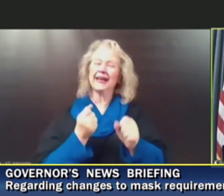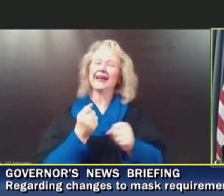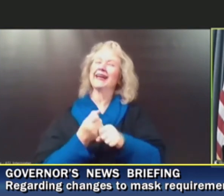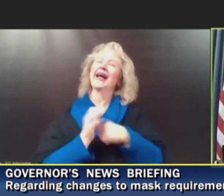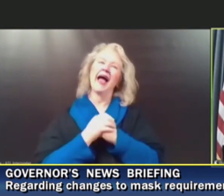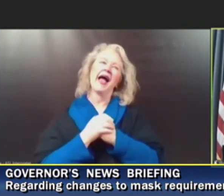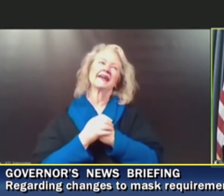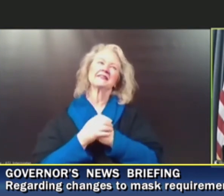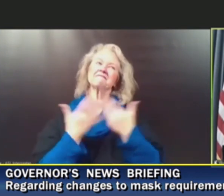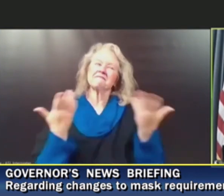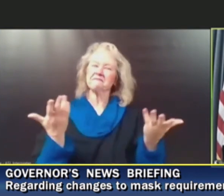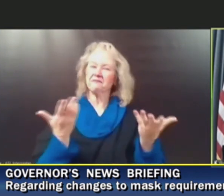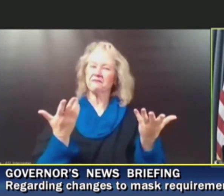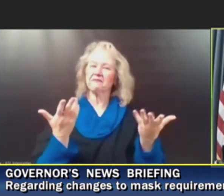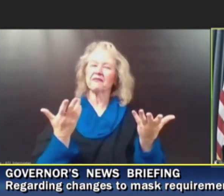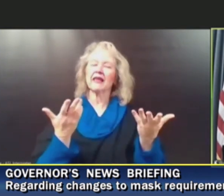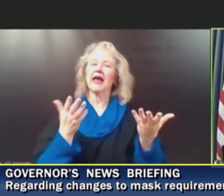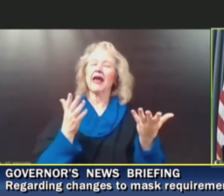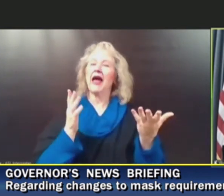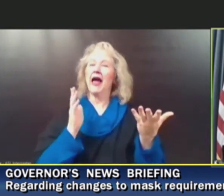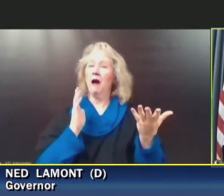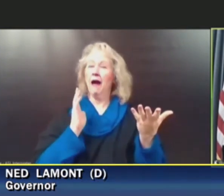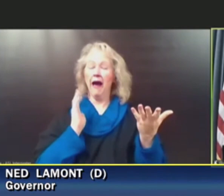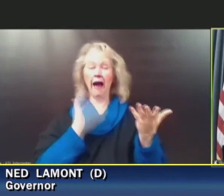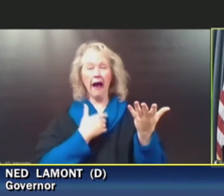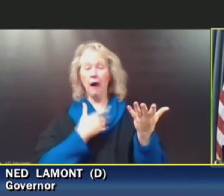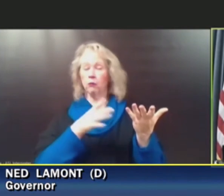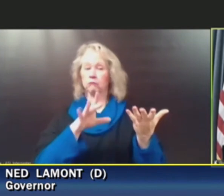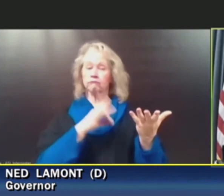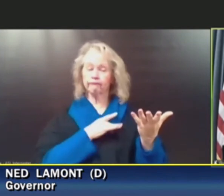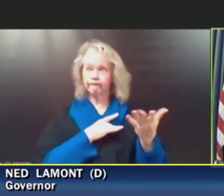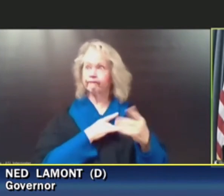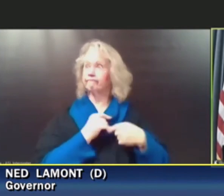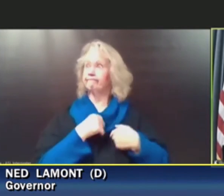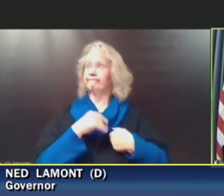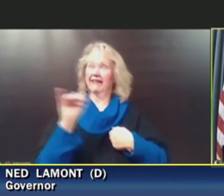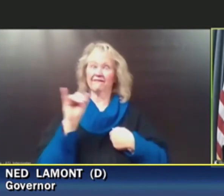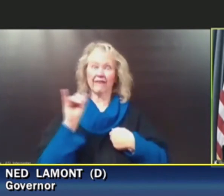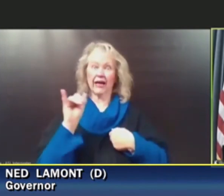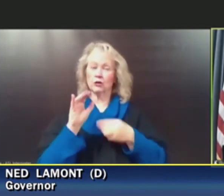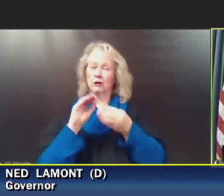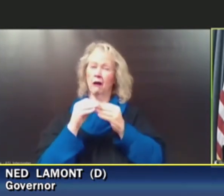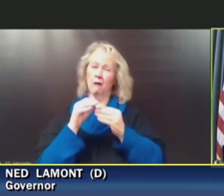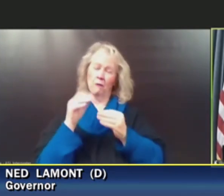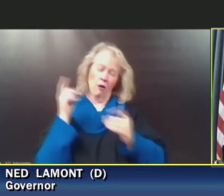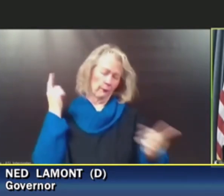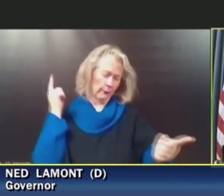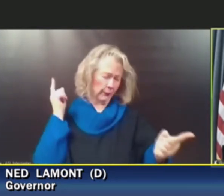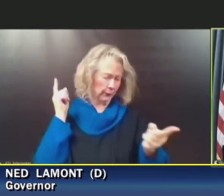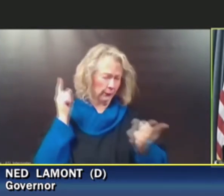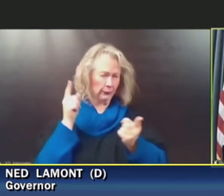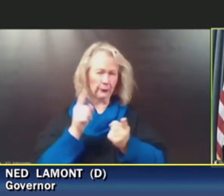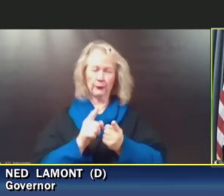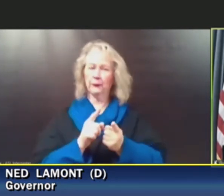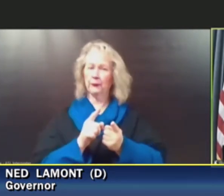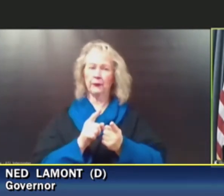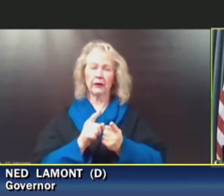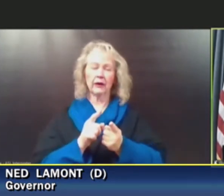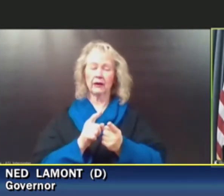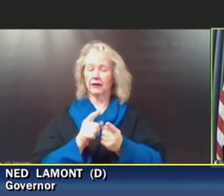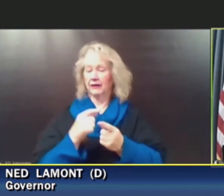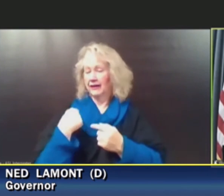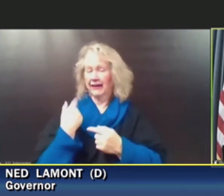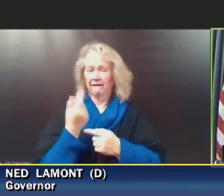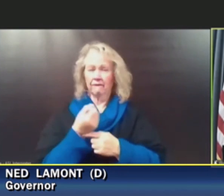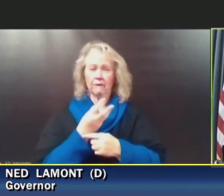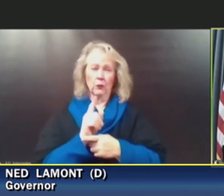Look, the infection rate has dropped dramatically by a factor of five or six in the last few